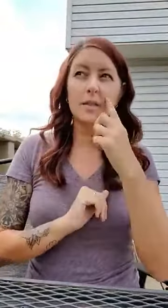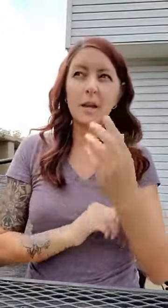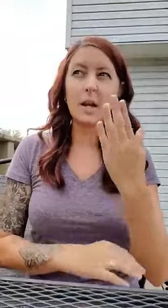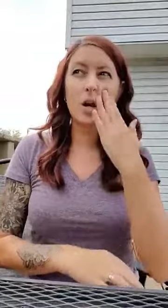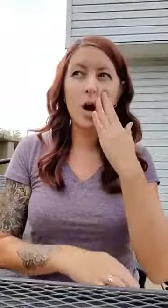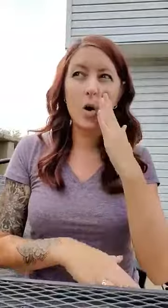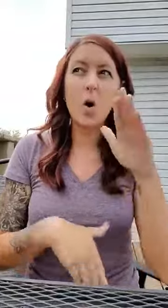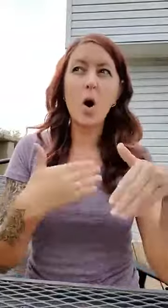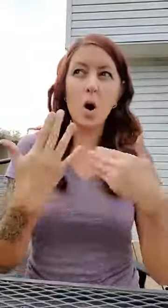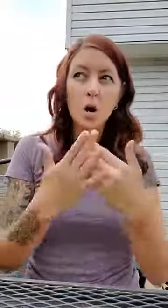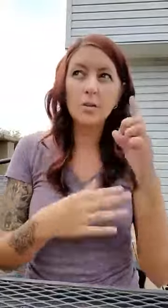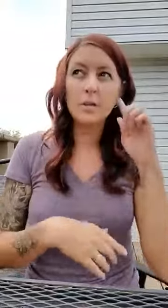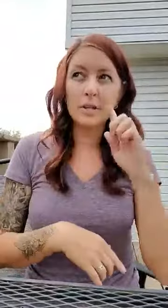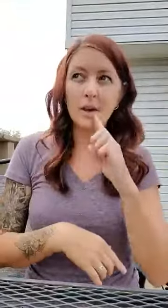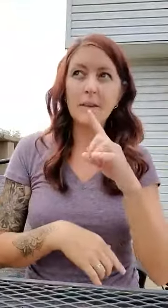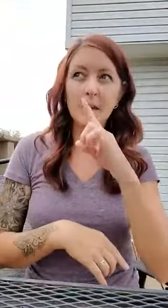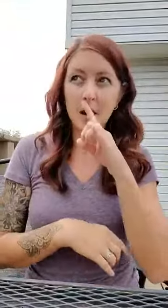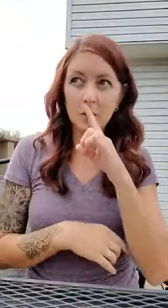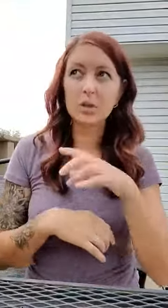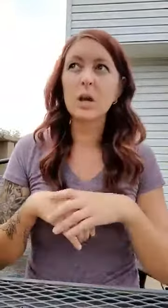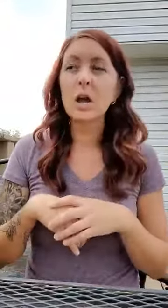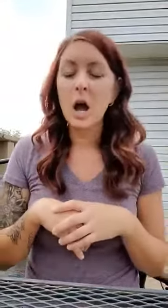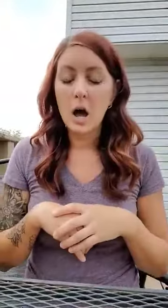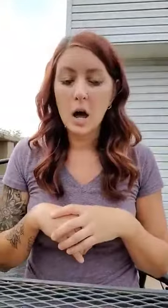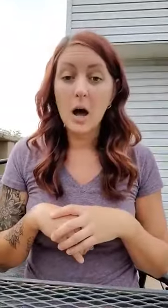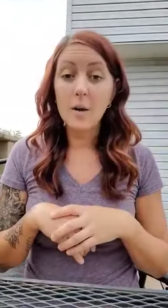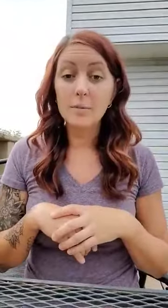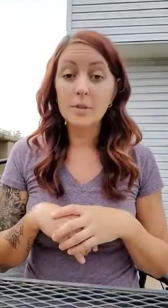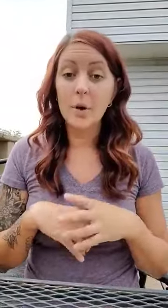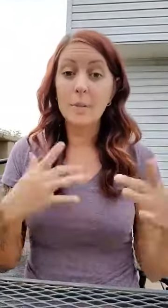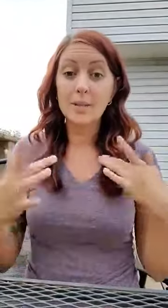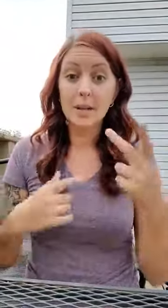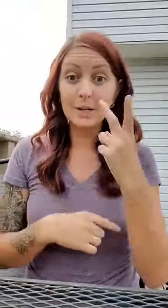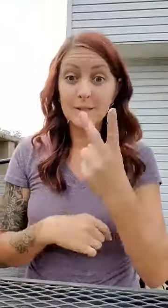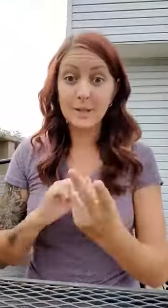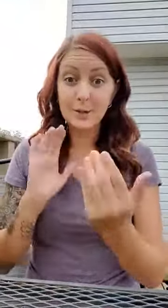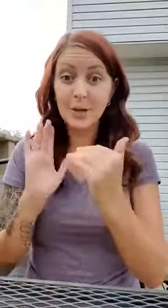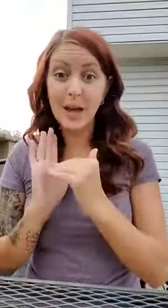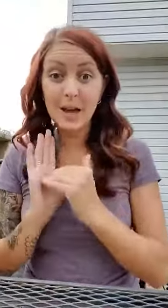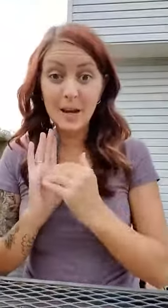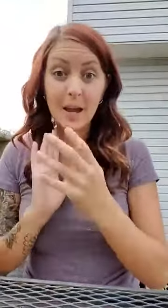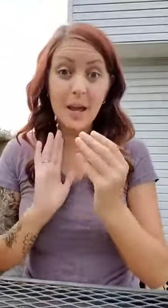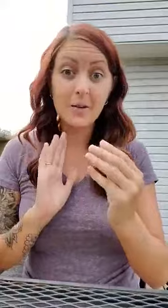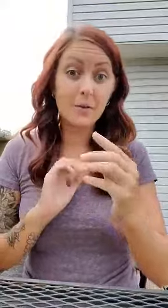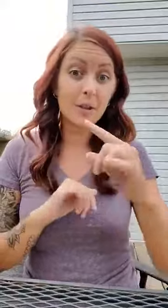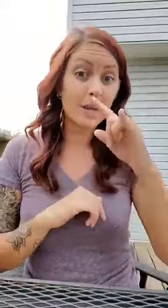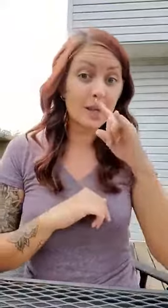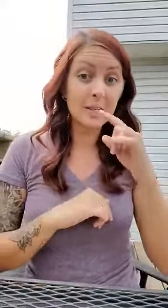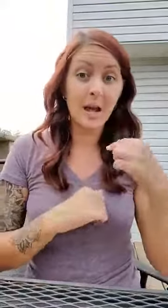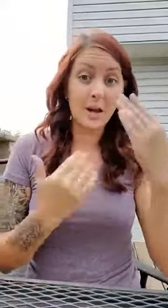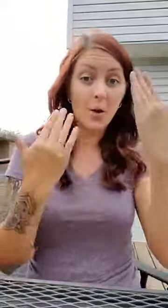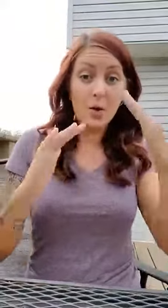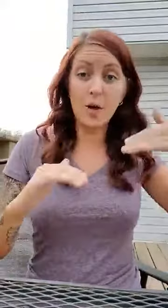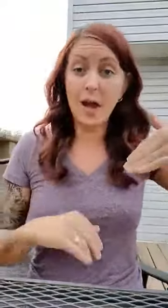that I know all of the deaf kiddos. So I'm excited to see you again and for the kids that I don't know yet